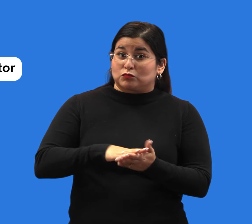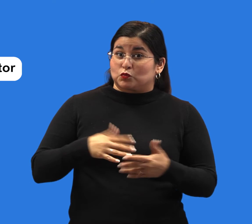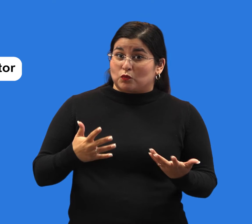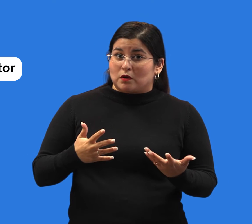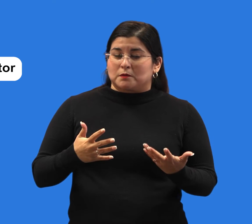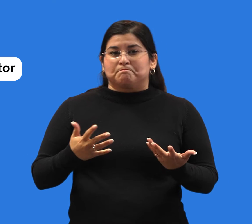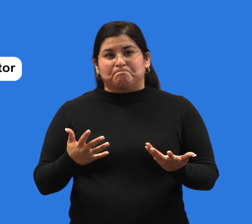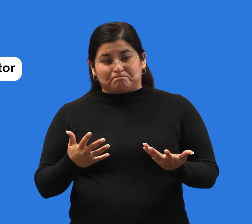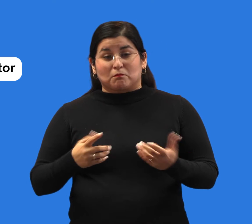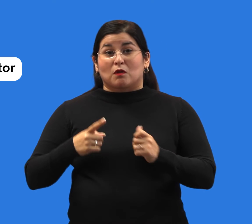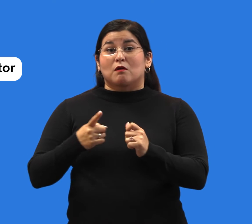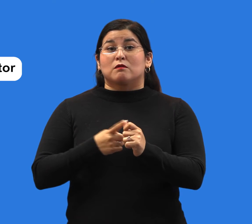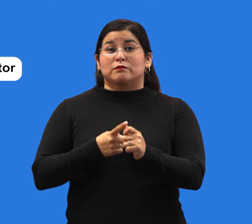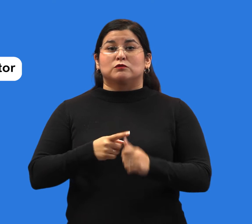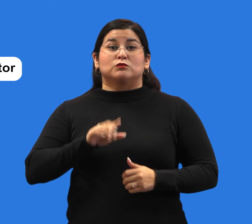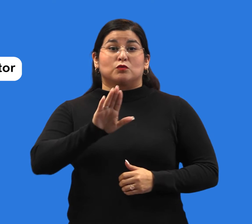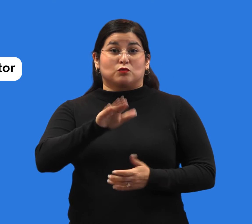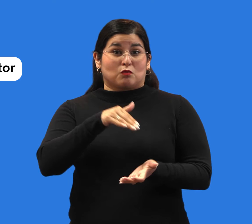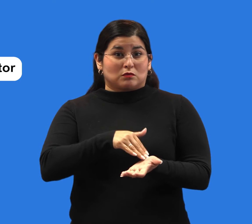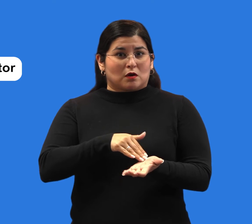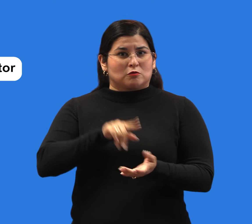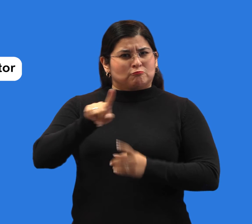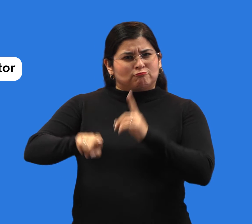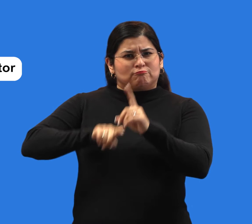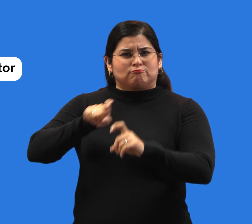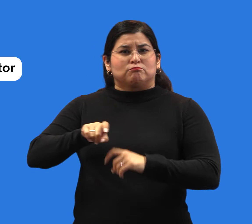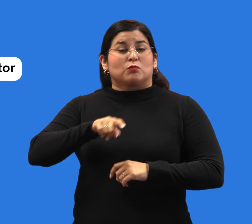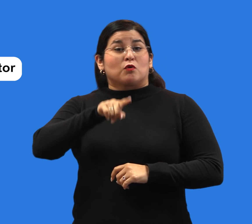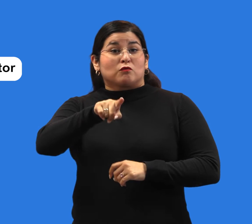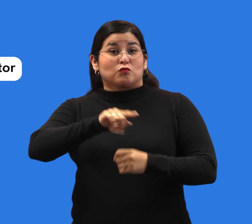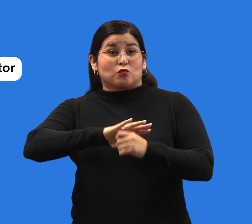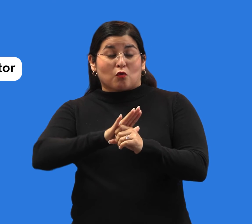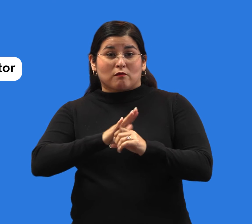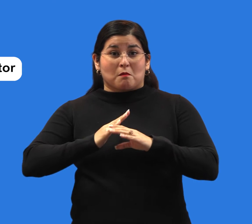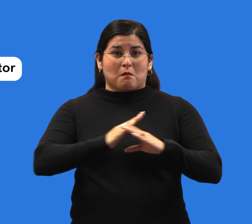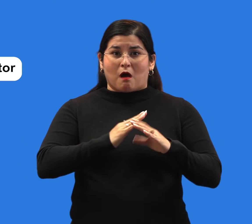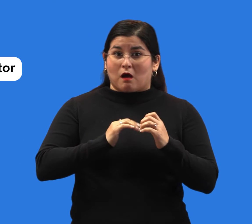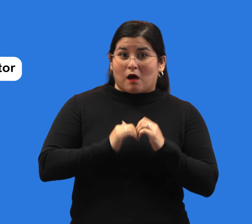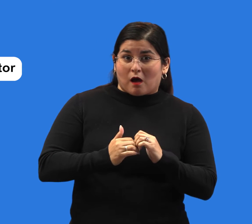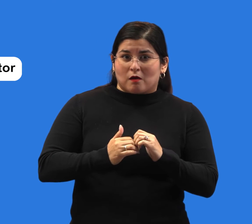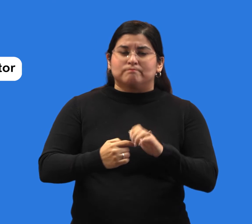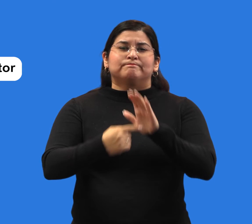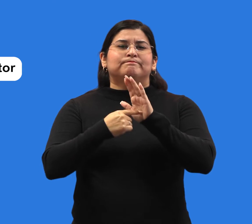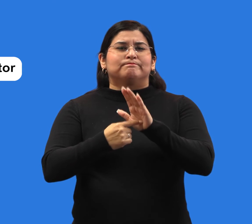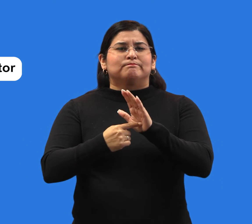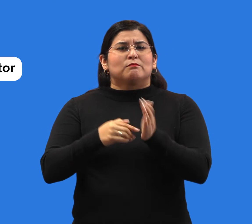in your action plan. First, ask your doctor what you can do to protect yourself from COVID